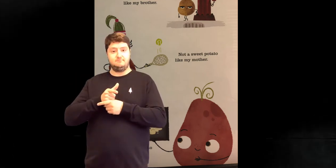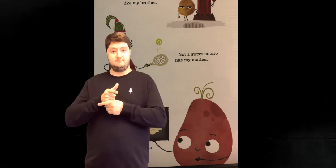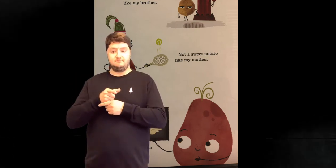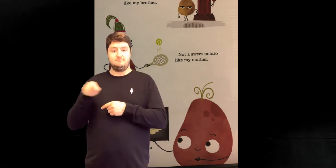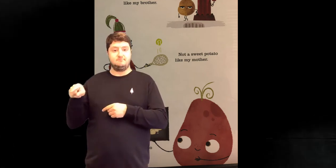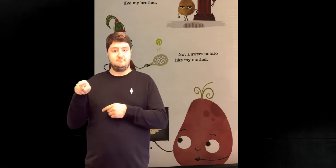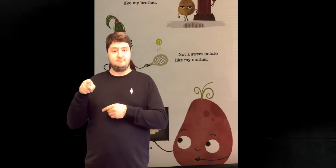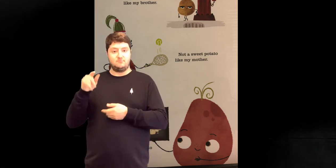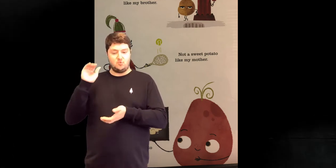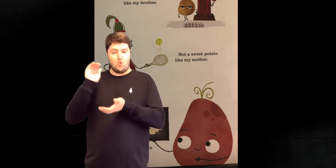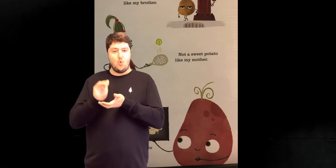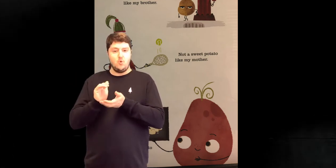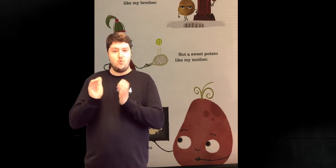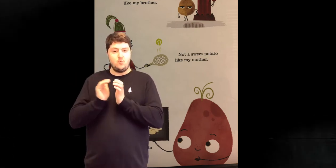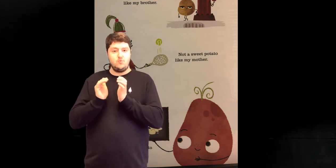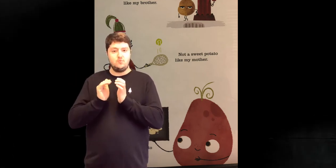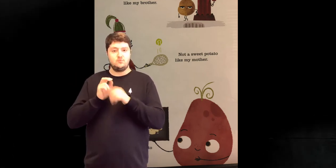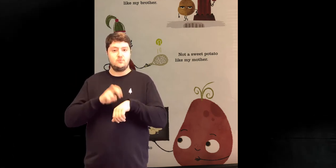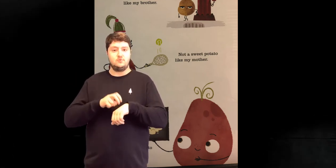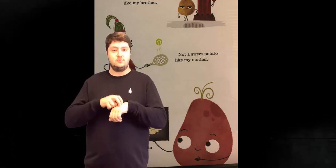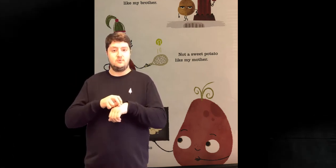Not a small potato like my brother